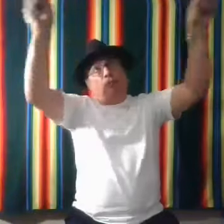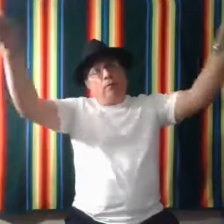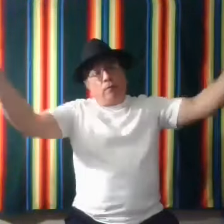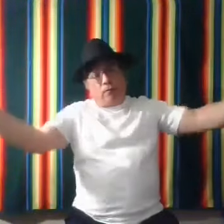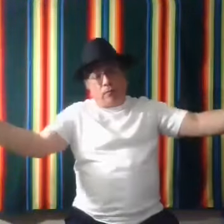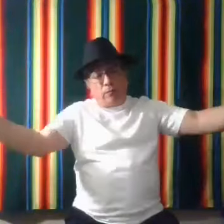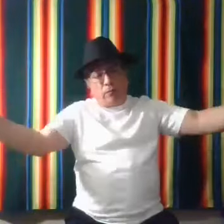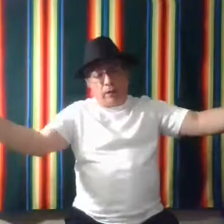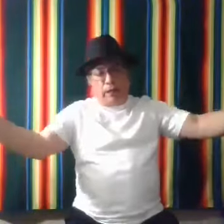Day.